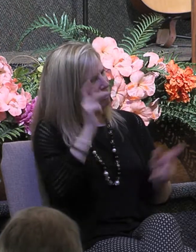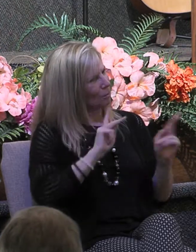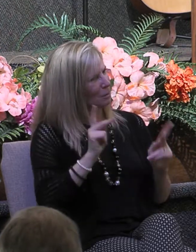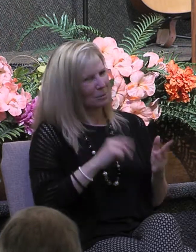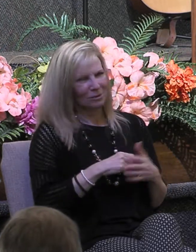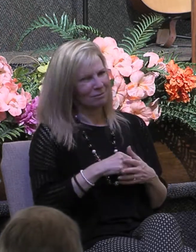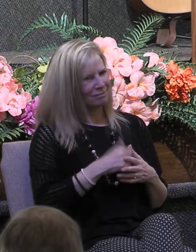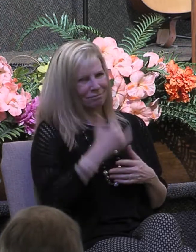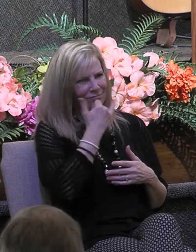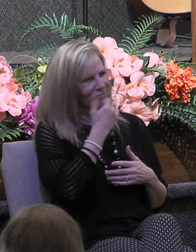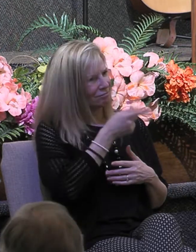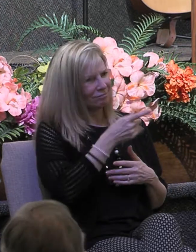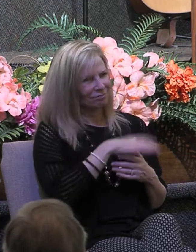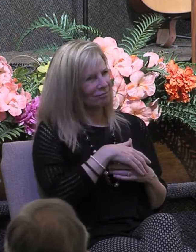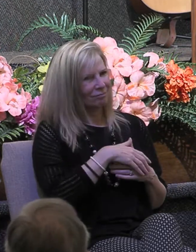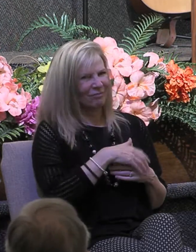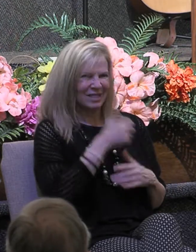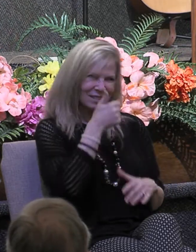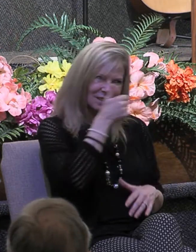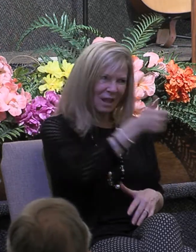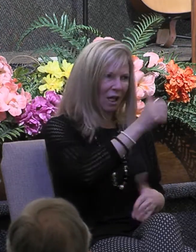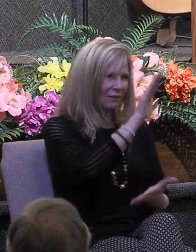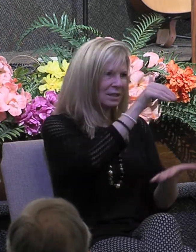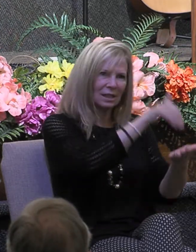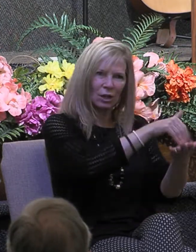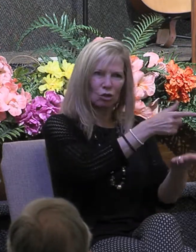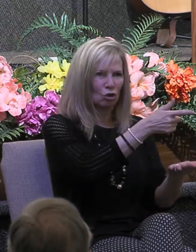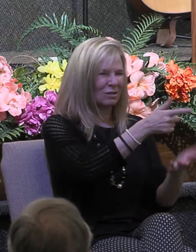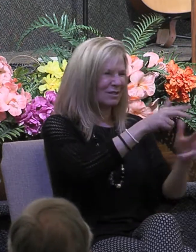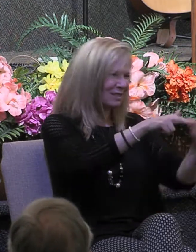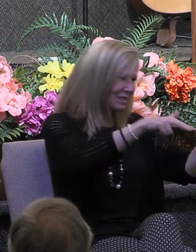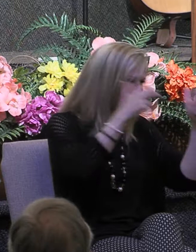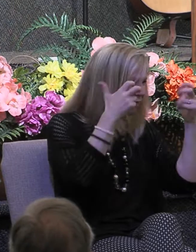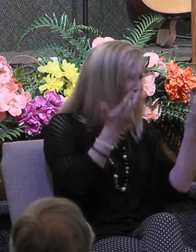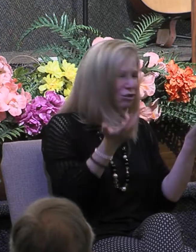they were self centered they were selfish and you know here's the sad thing they didn't even realize